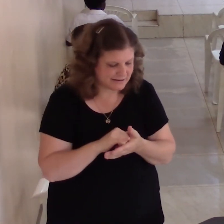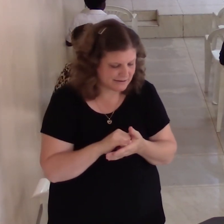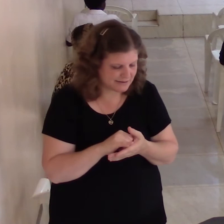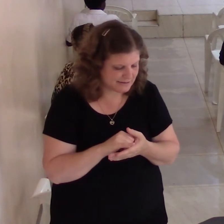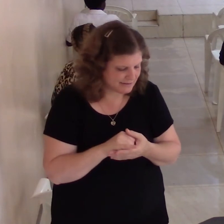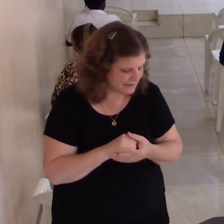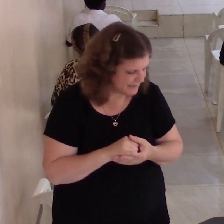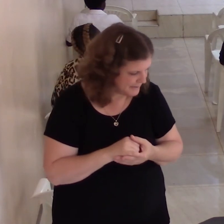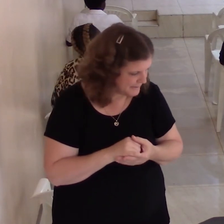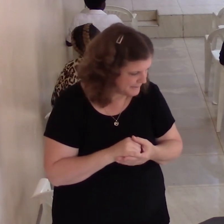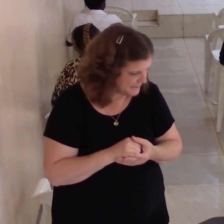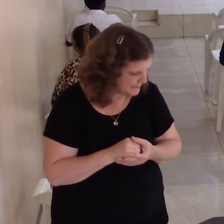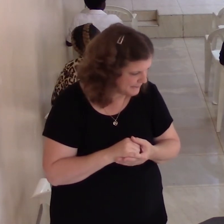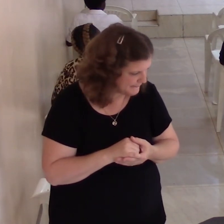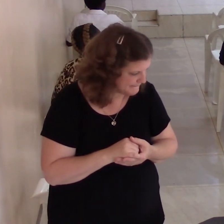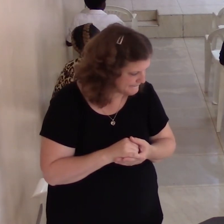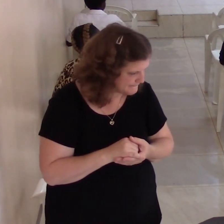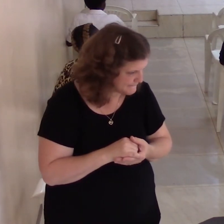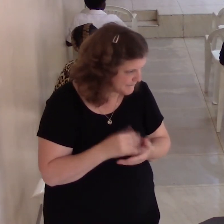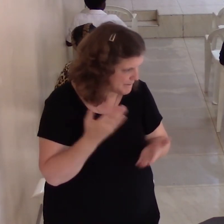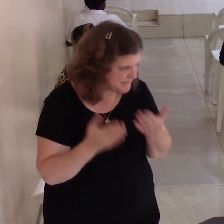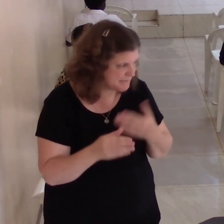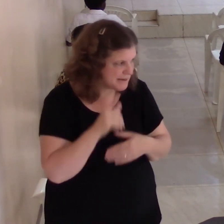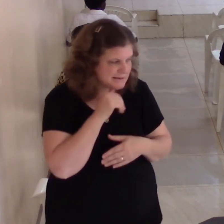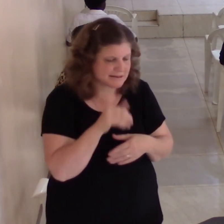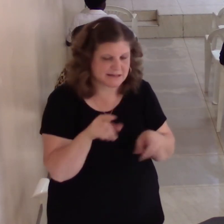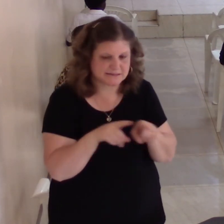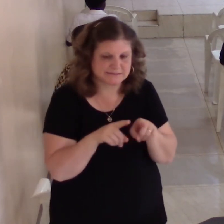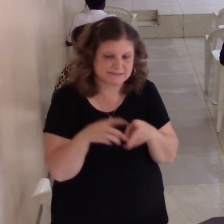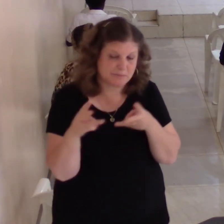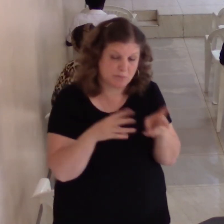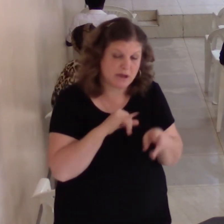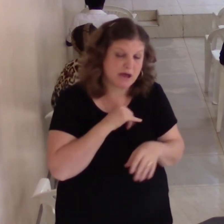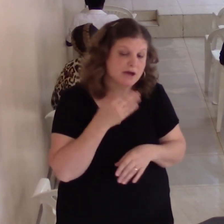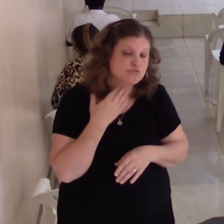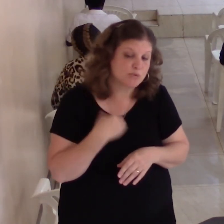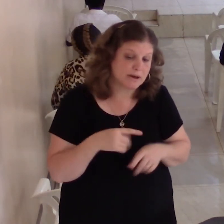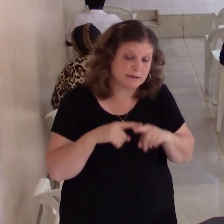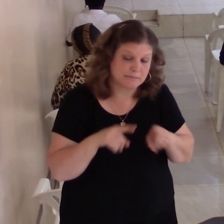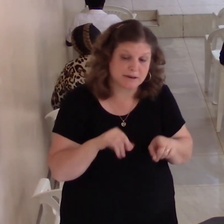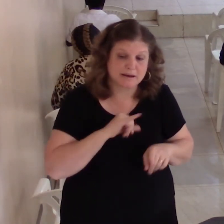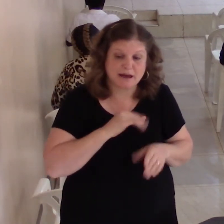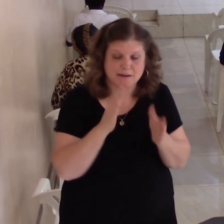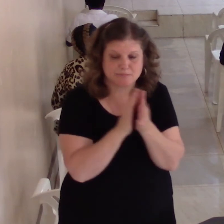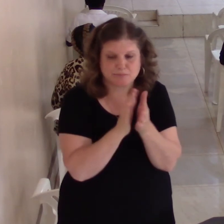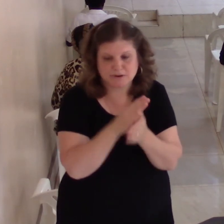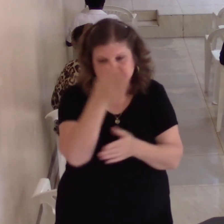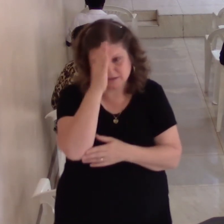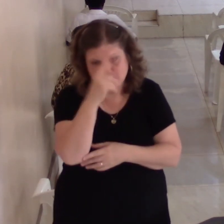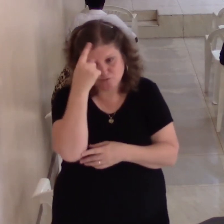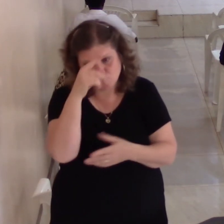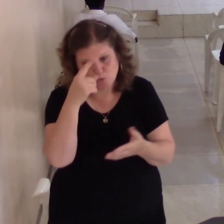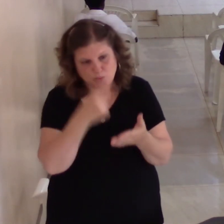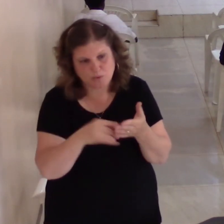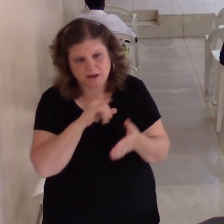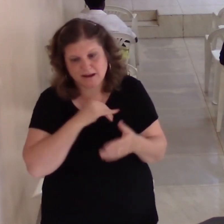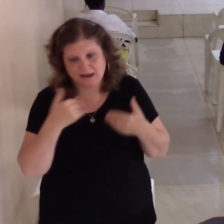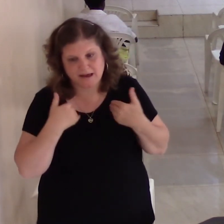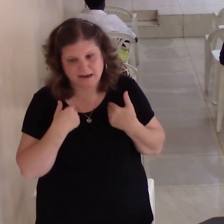you know it may not be exactly how I want it to be but I praise God for my help I am thankful for what God has given